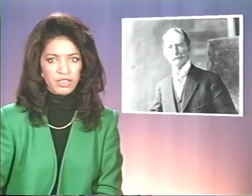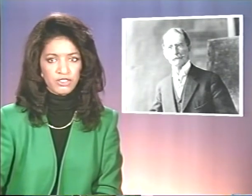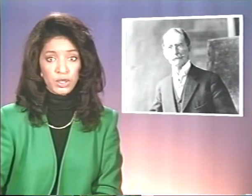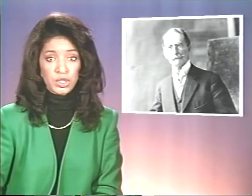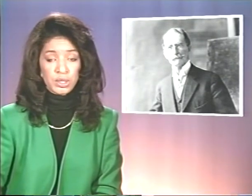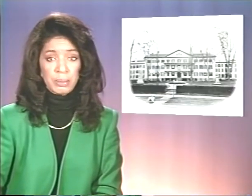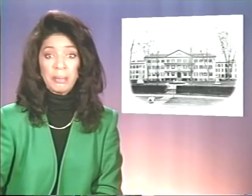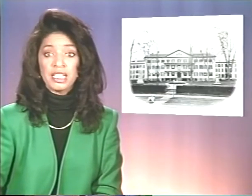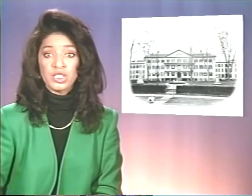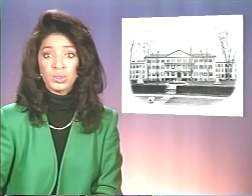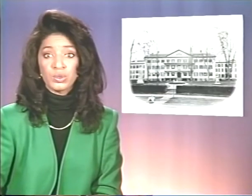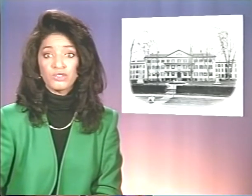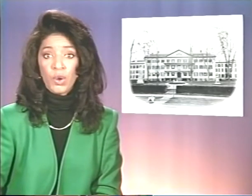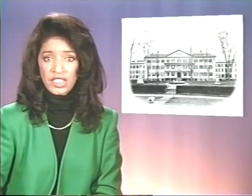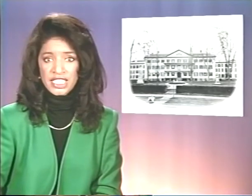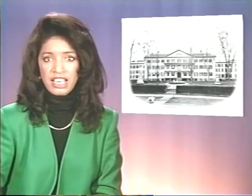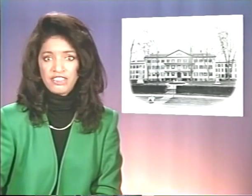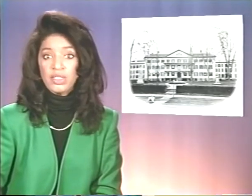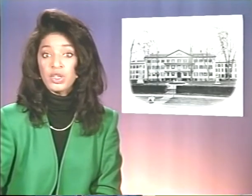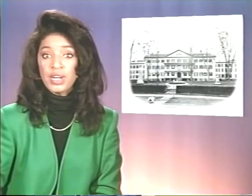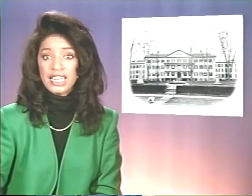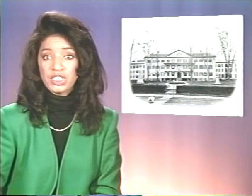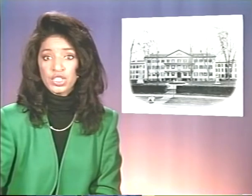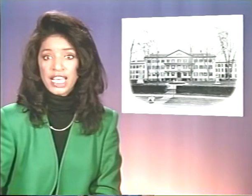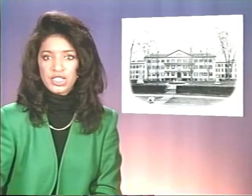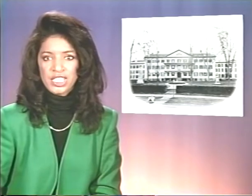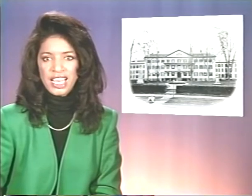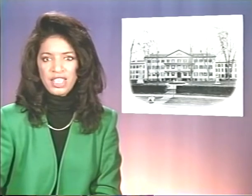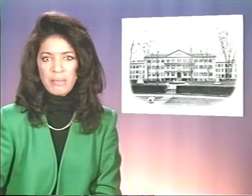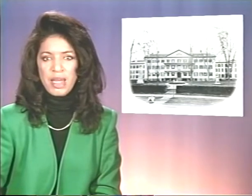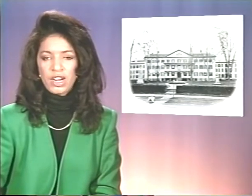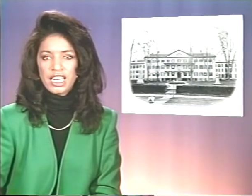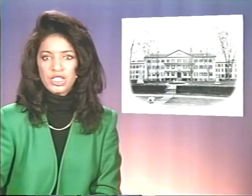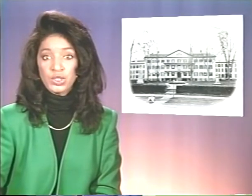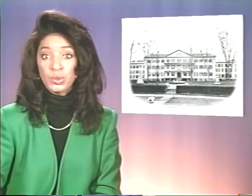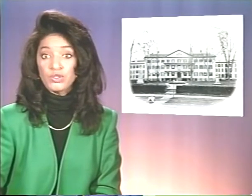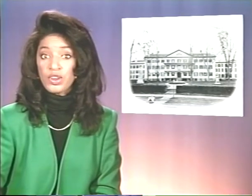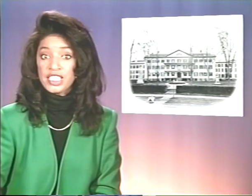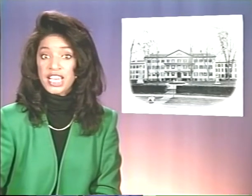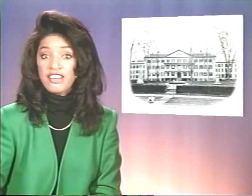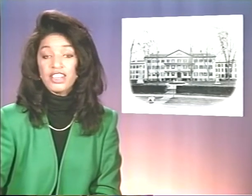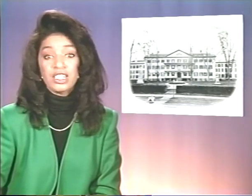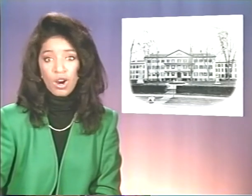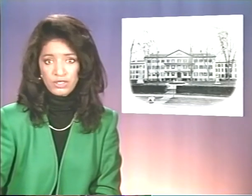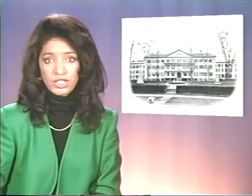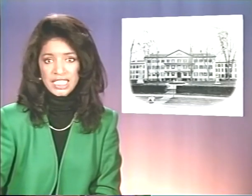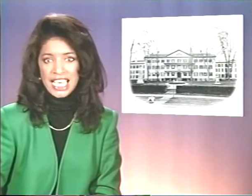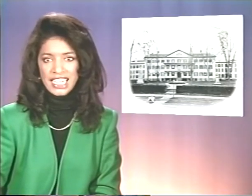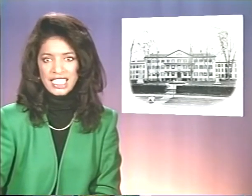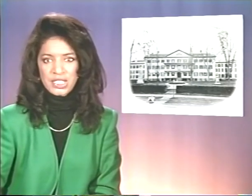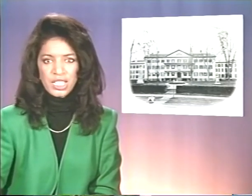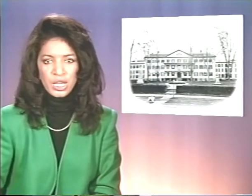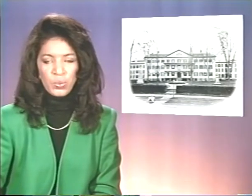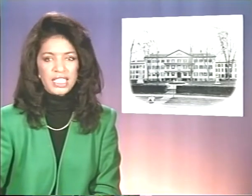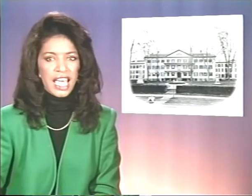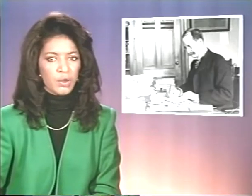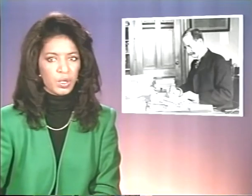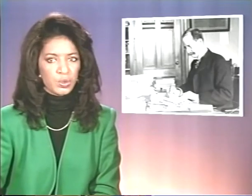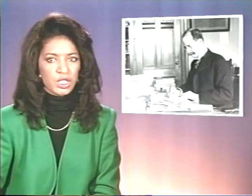the first public school for the deaf in the United States, the American School for the Deaf in Hartford, Connecticut. When Edward was